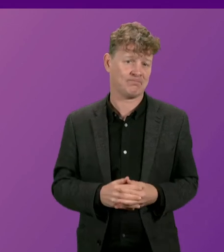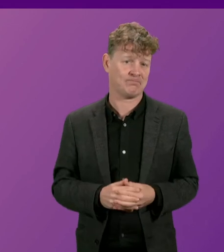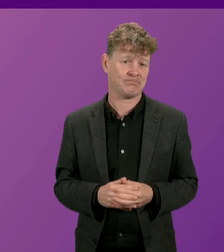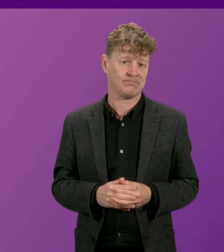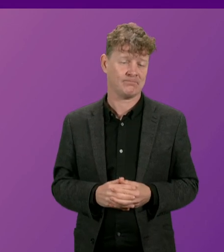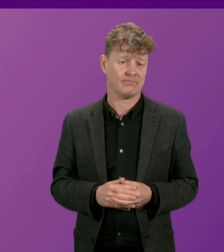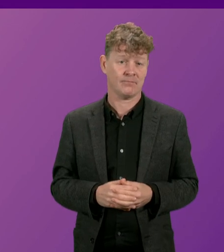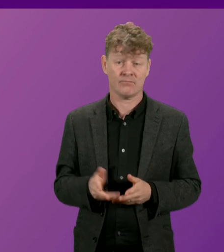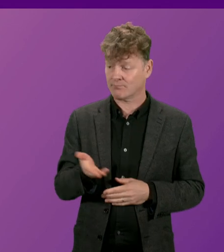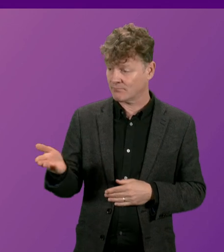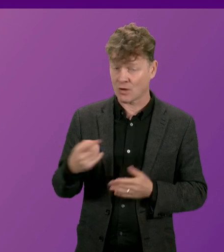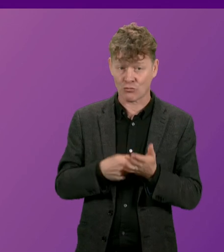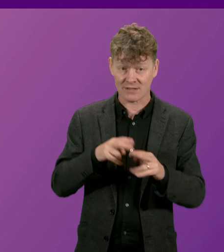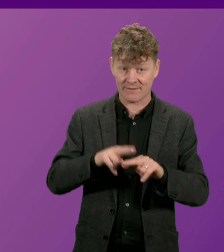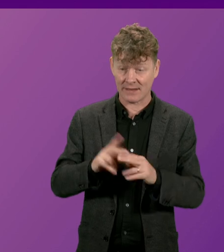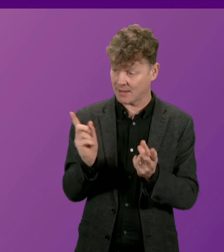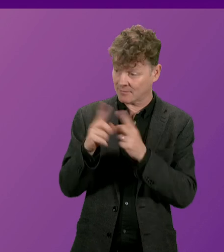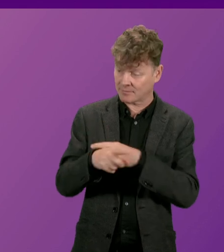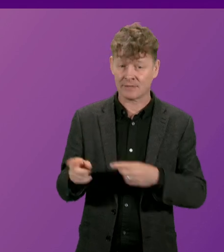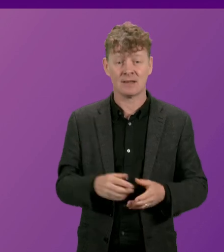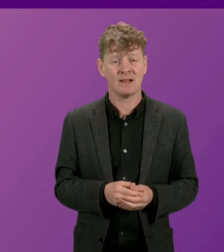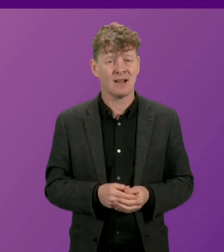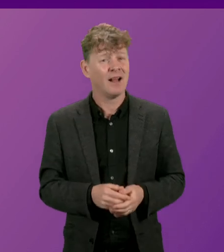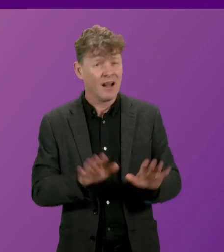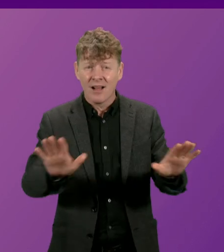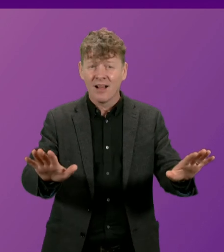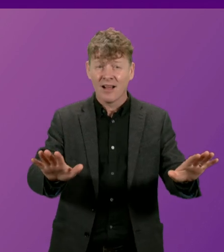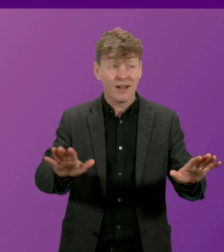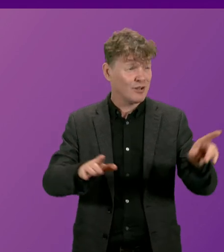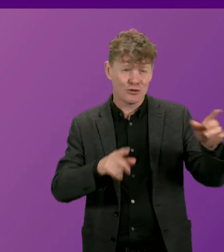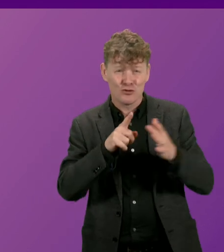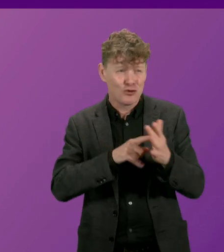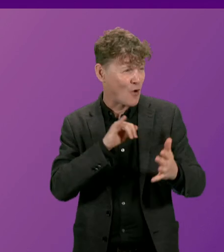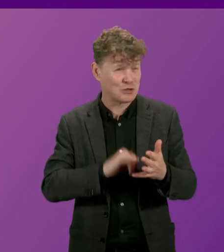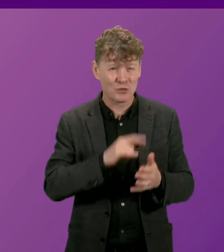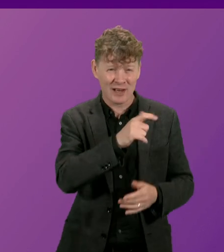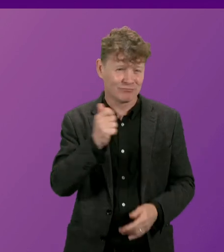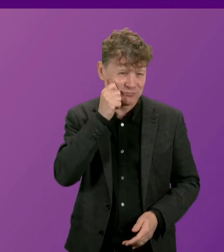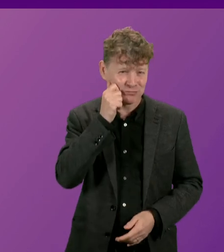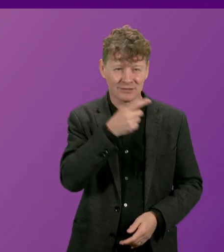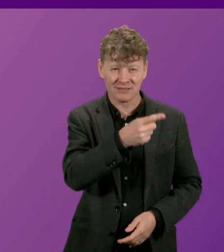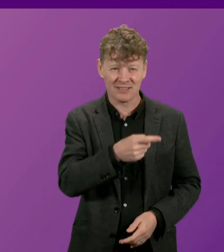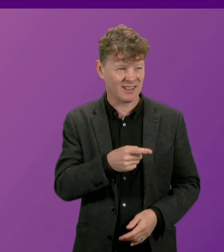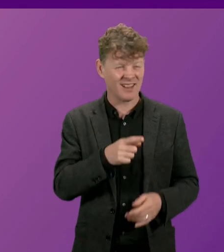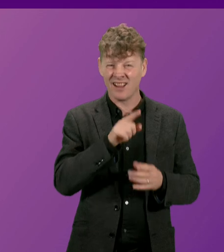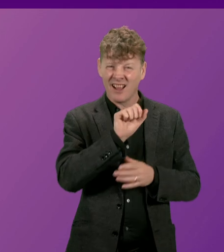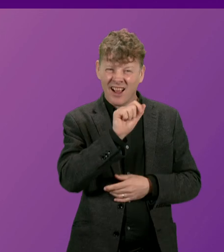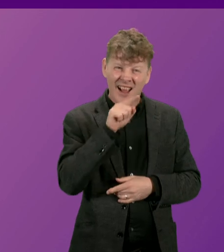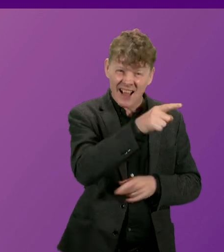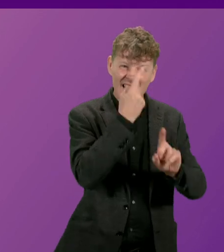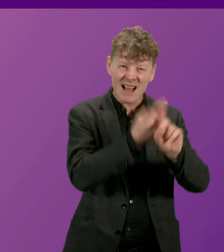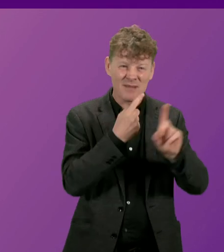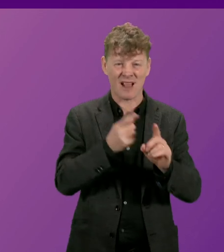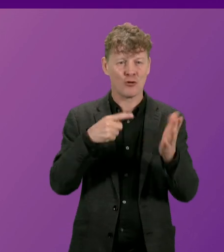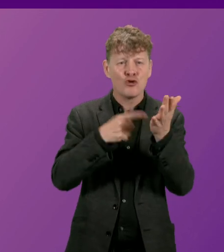Russell Finlay. I tell you what, I tell you what, John Swinney's got some front. The man whose dirty fingerprints are all over the